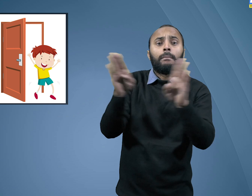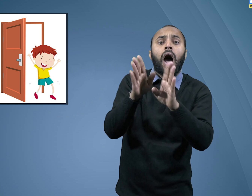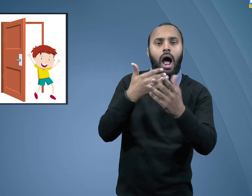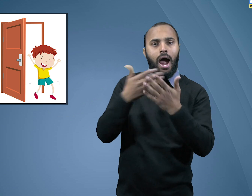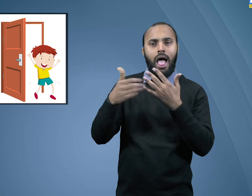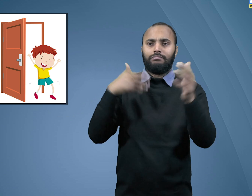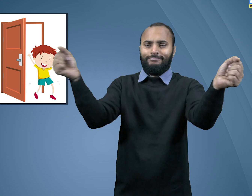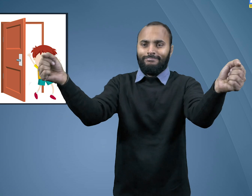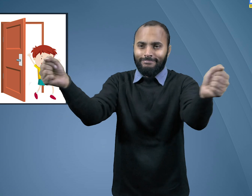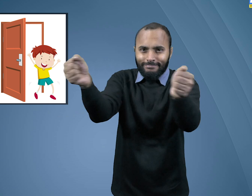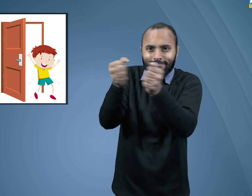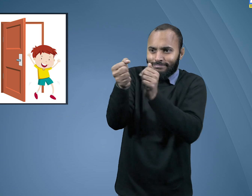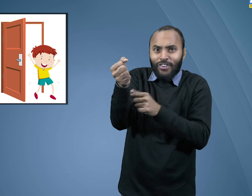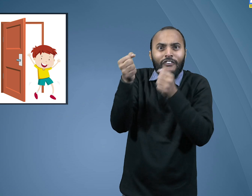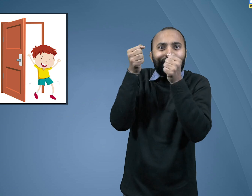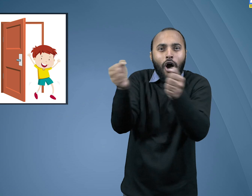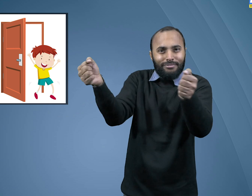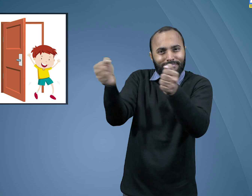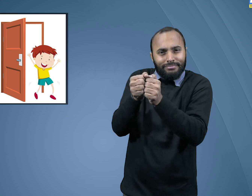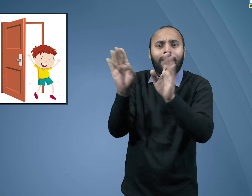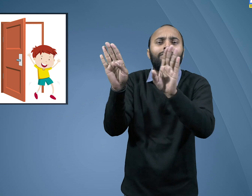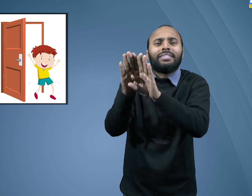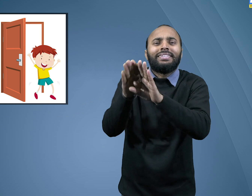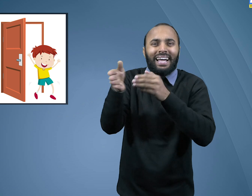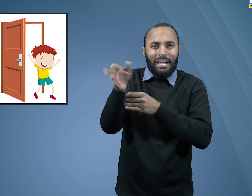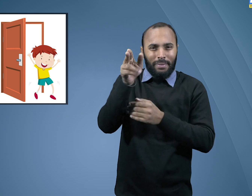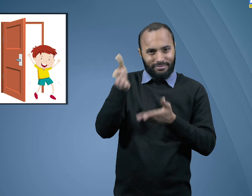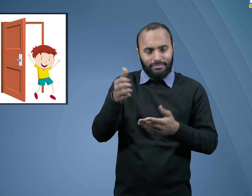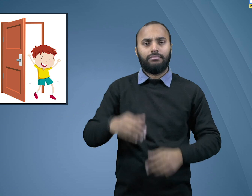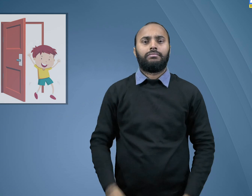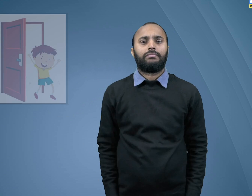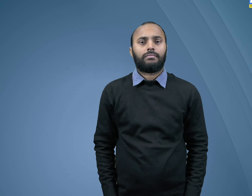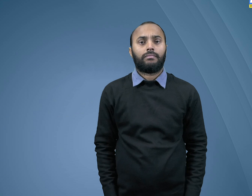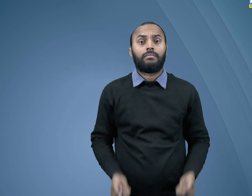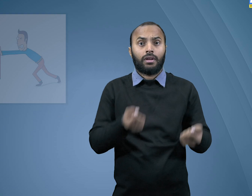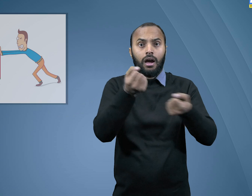We need to pull or push the door, here also we use force.